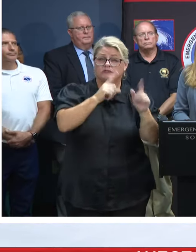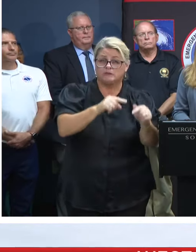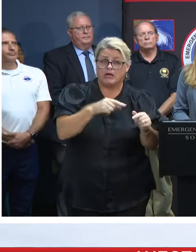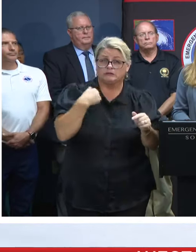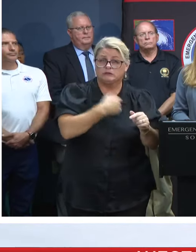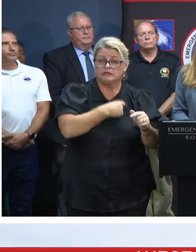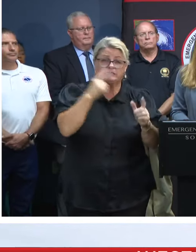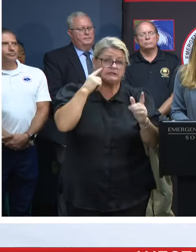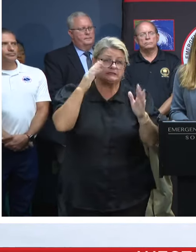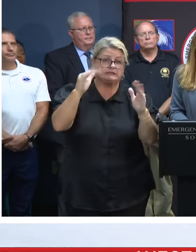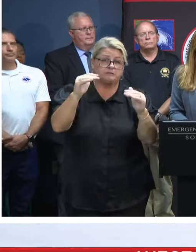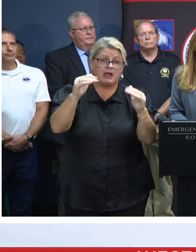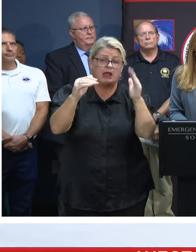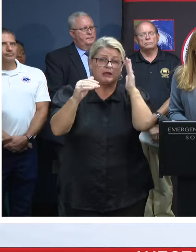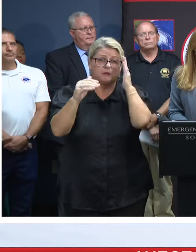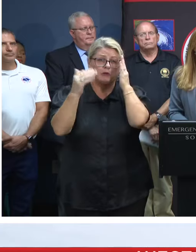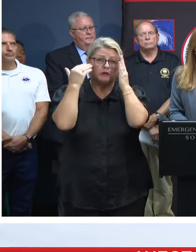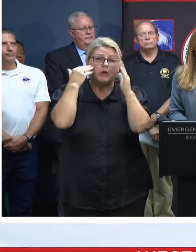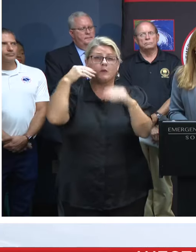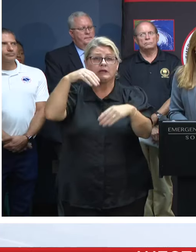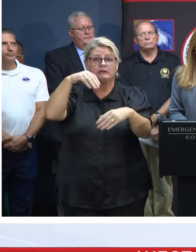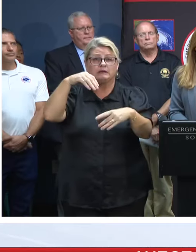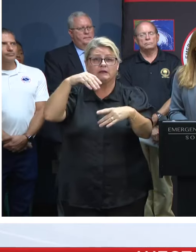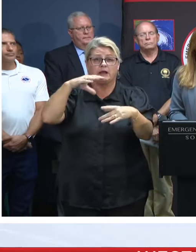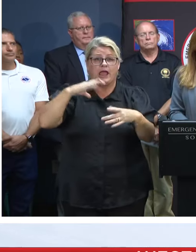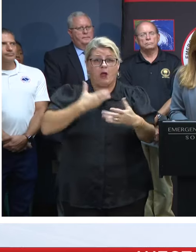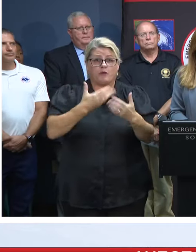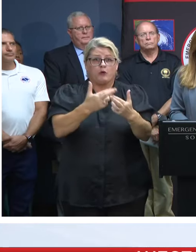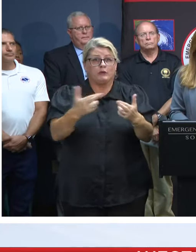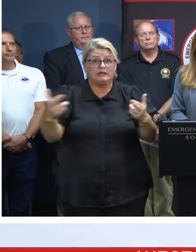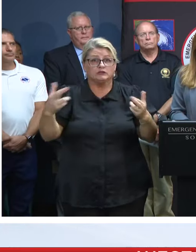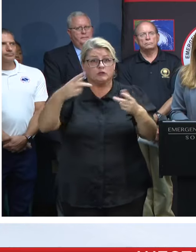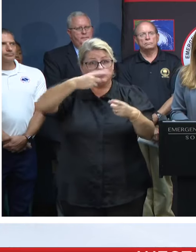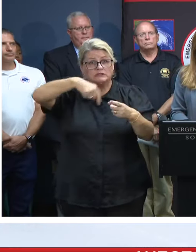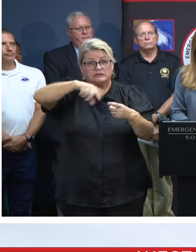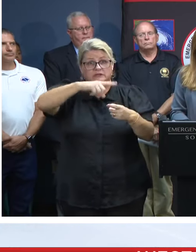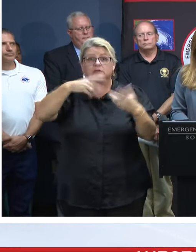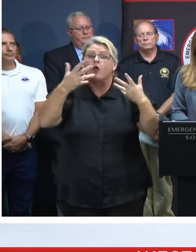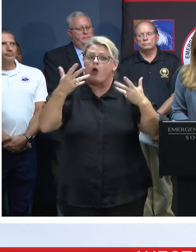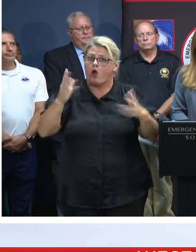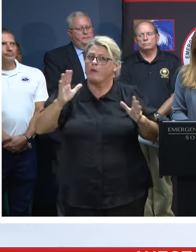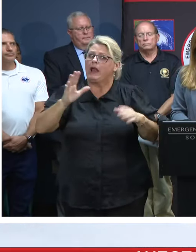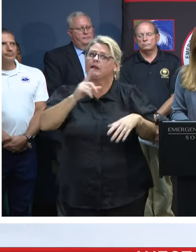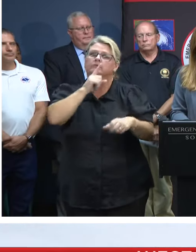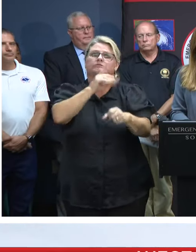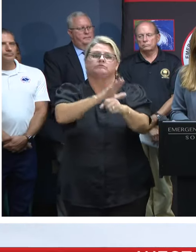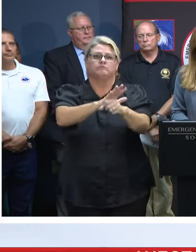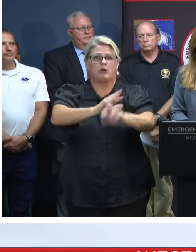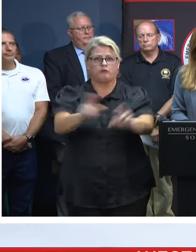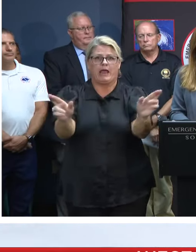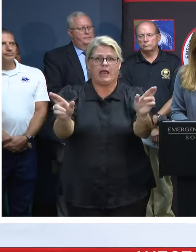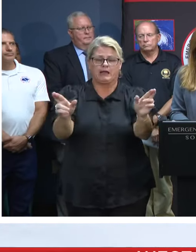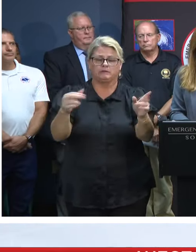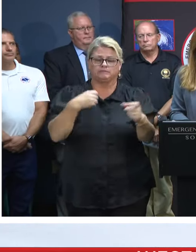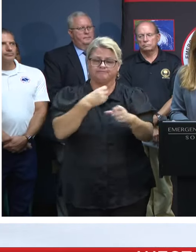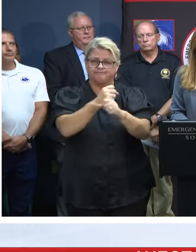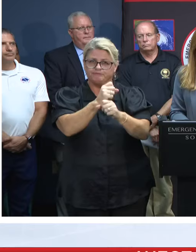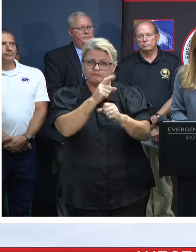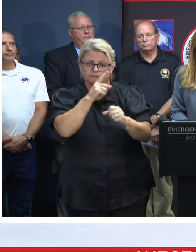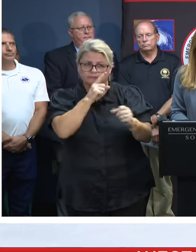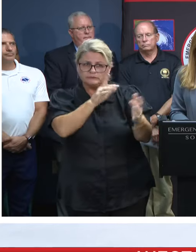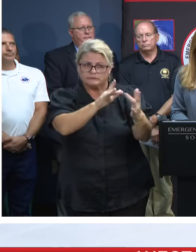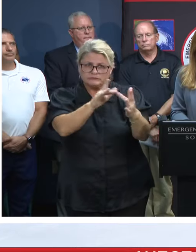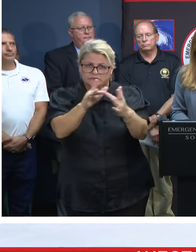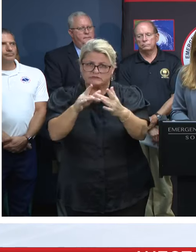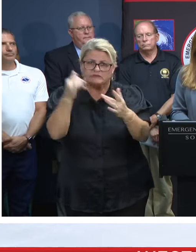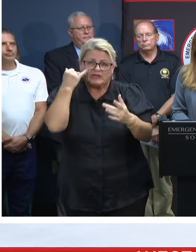storm, we've recognized our in-state resources are already committed, so we are reaching out to make sure that we pull in as